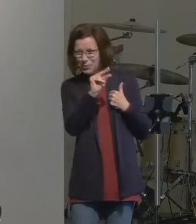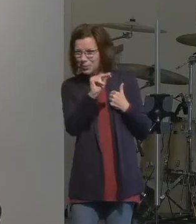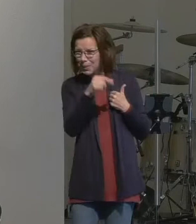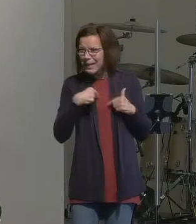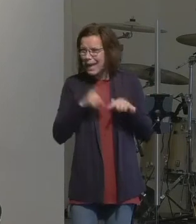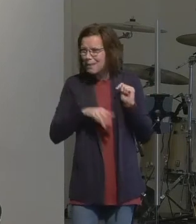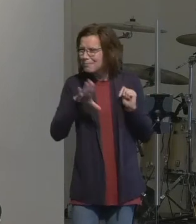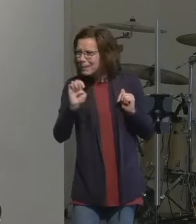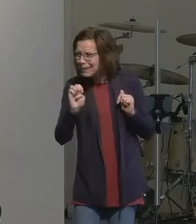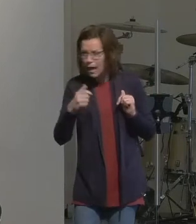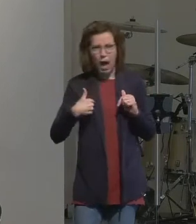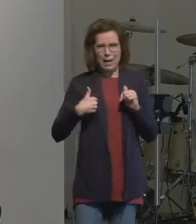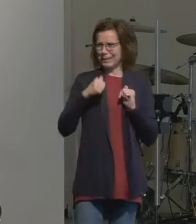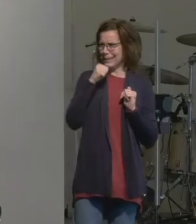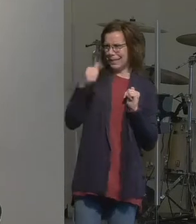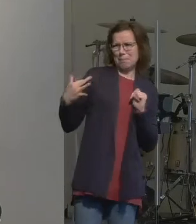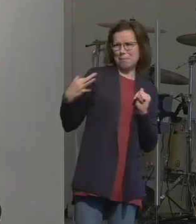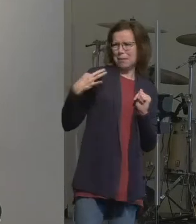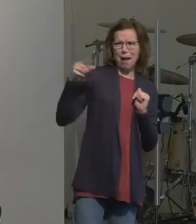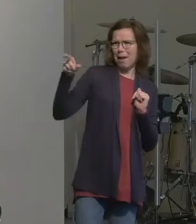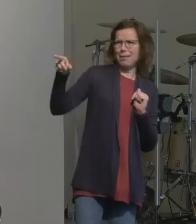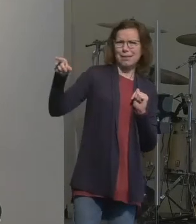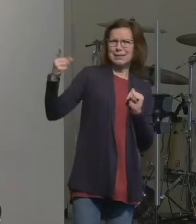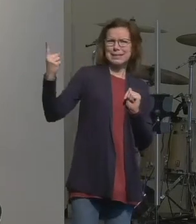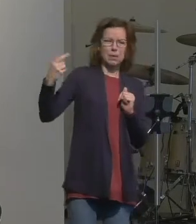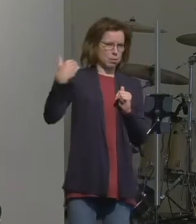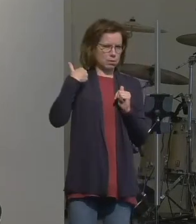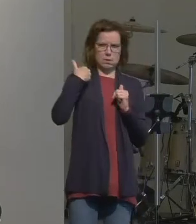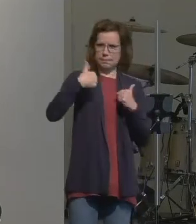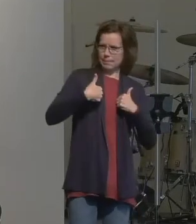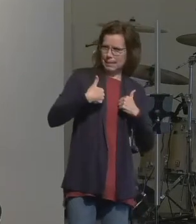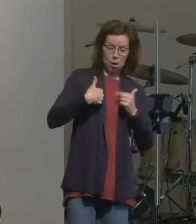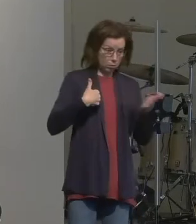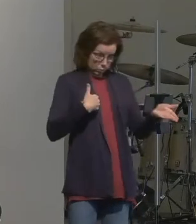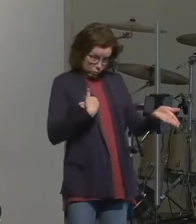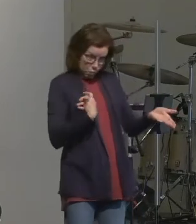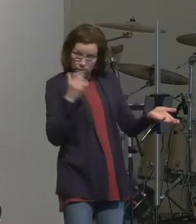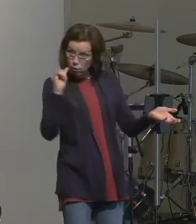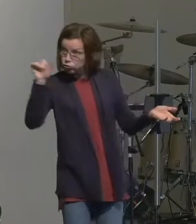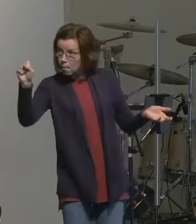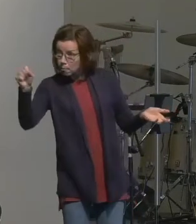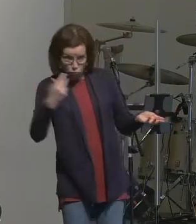you didn't apply for something and someone came and found you and said hey would you be interested in